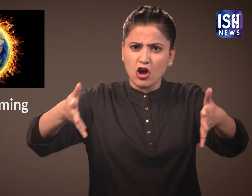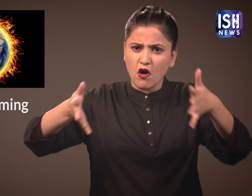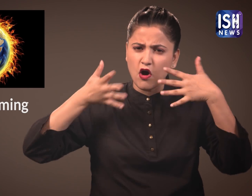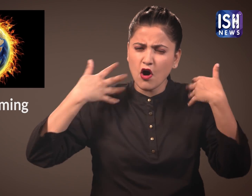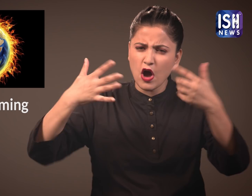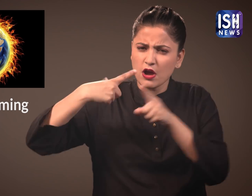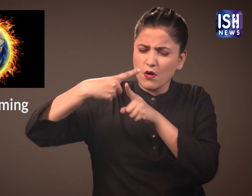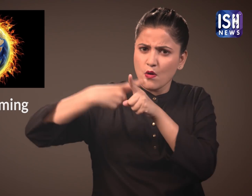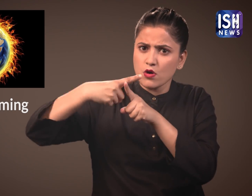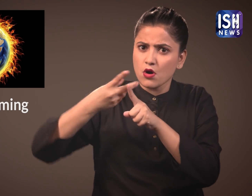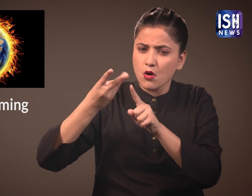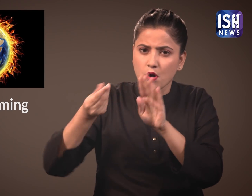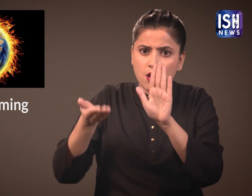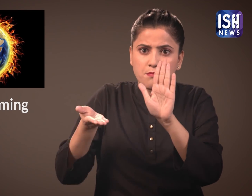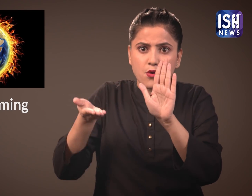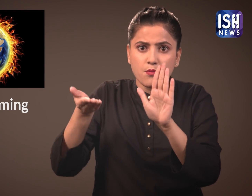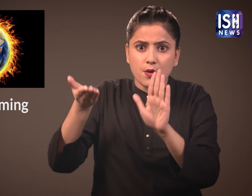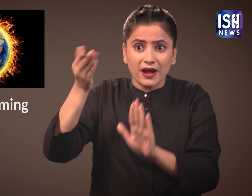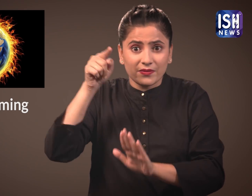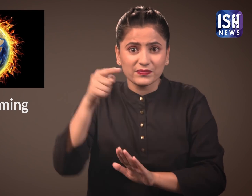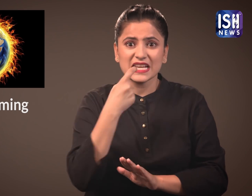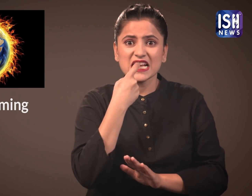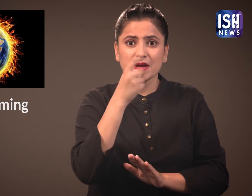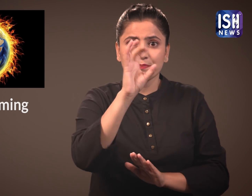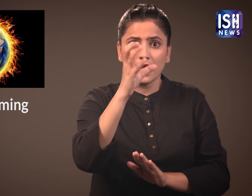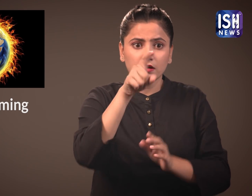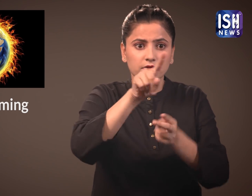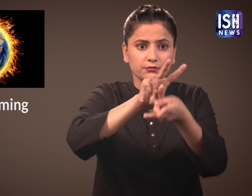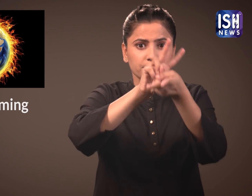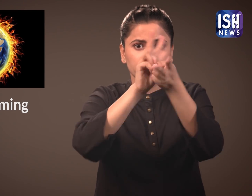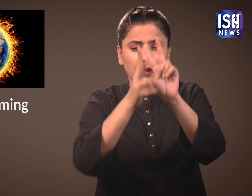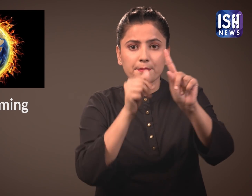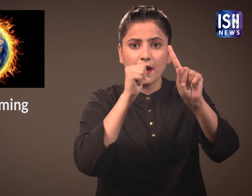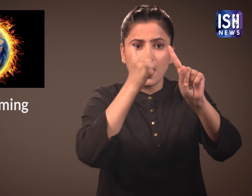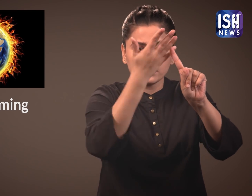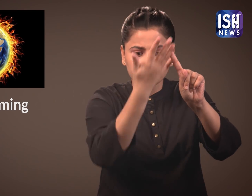Pole is melting due to high temperatures.